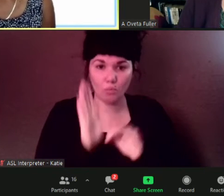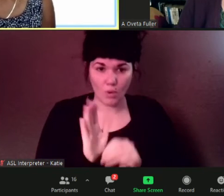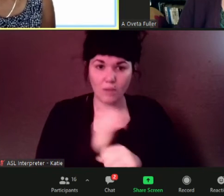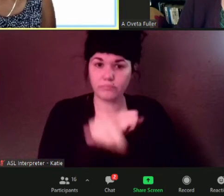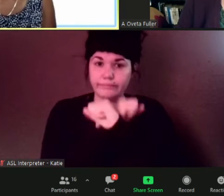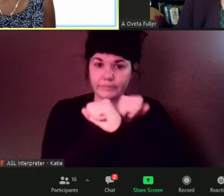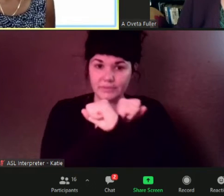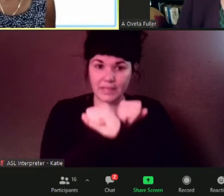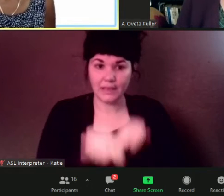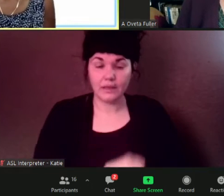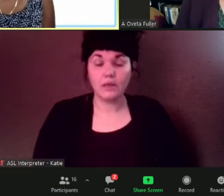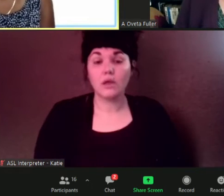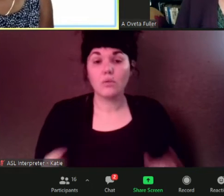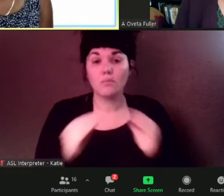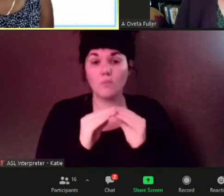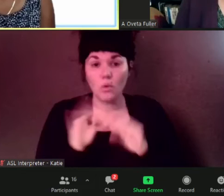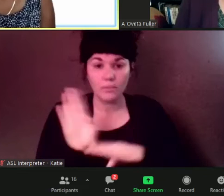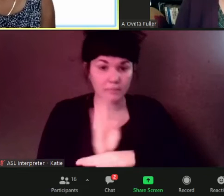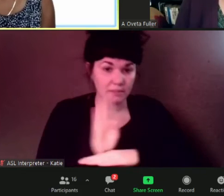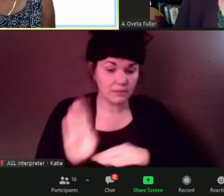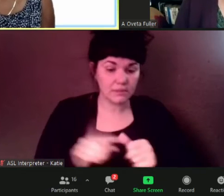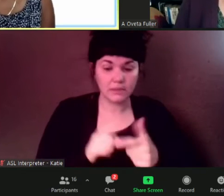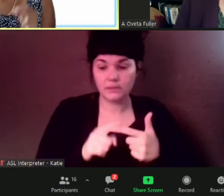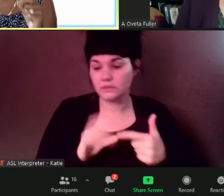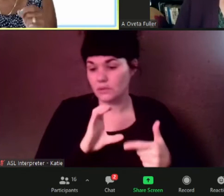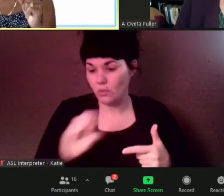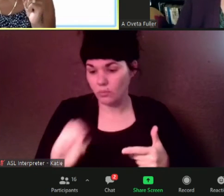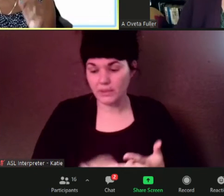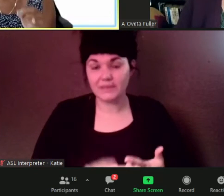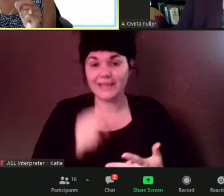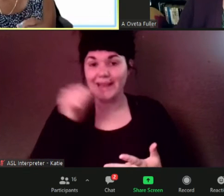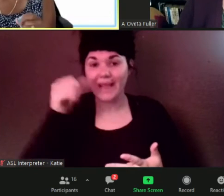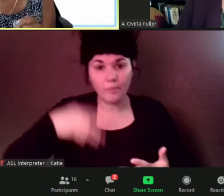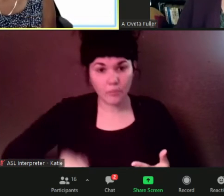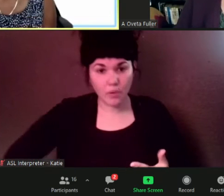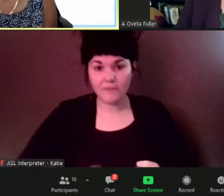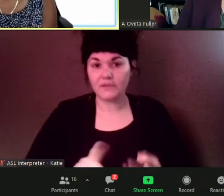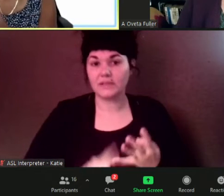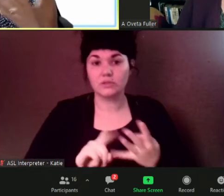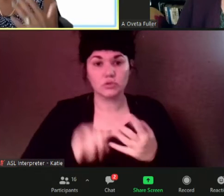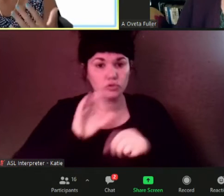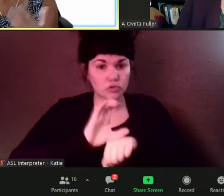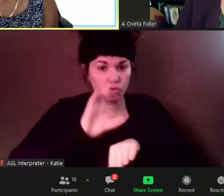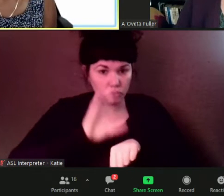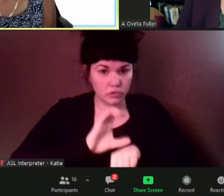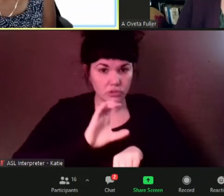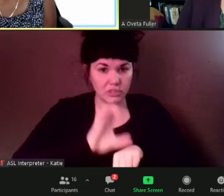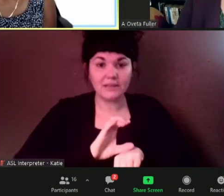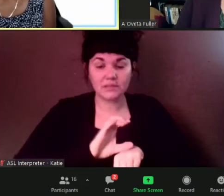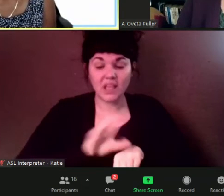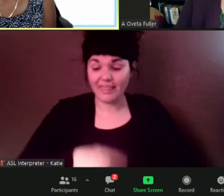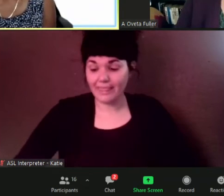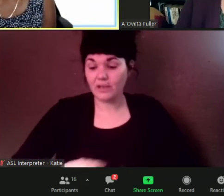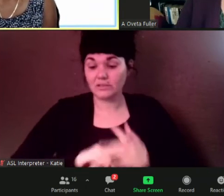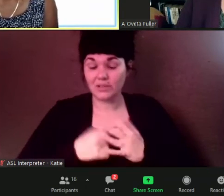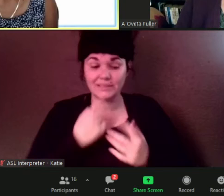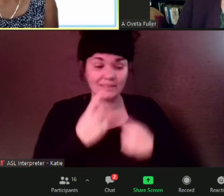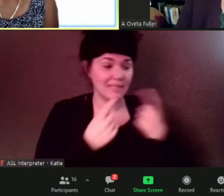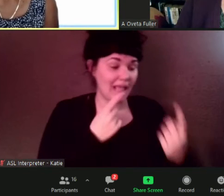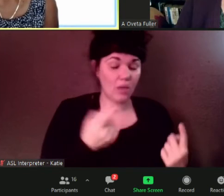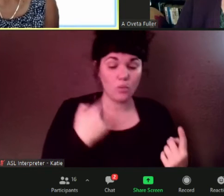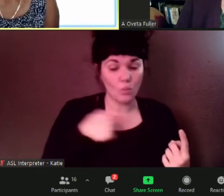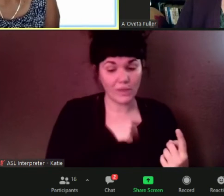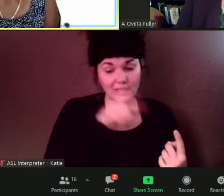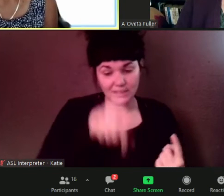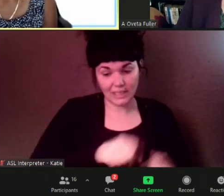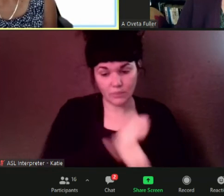businesses non-profits churches saying you know we've got to protect ourselves and our community by becoming vaccinated uh